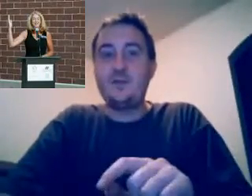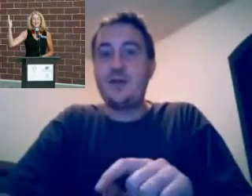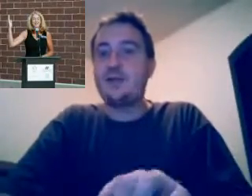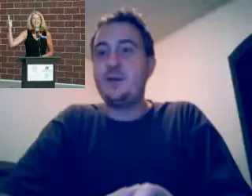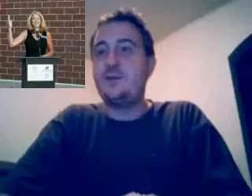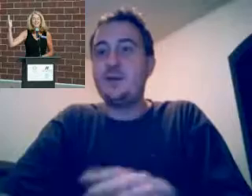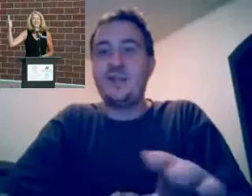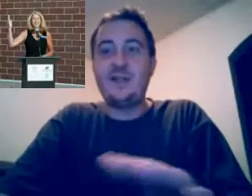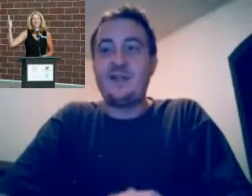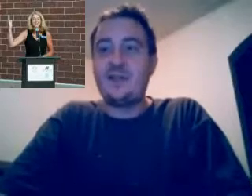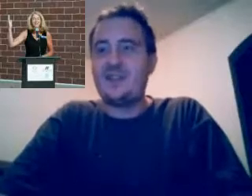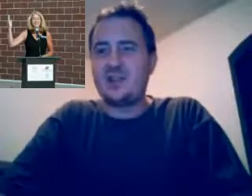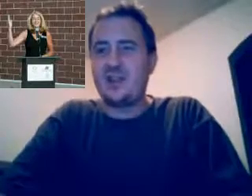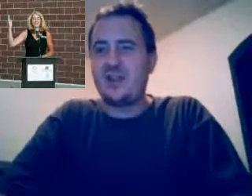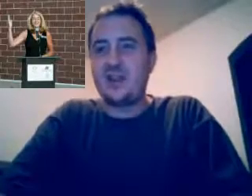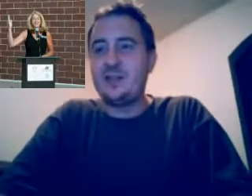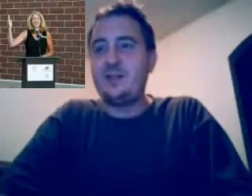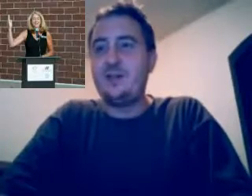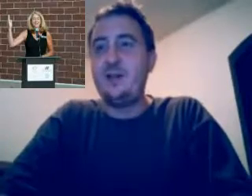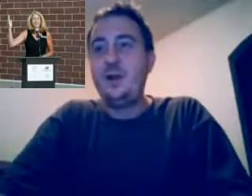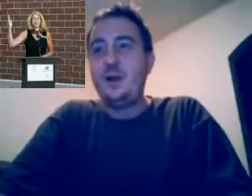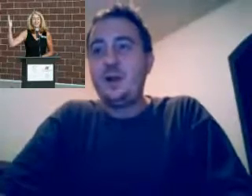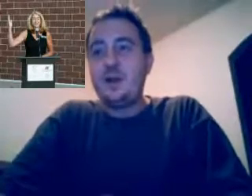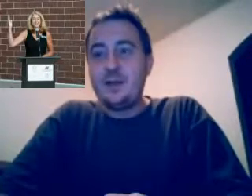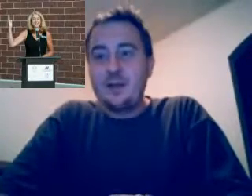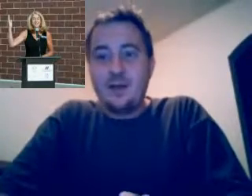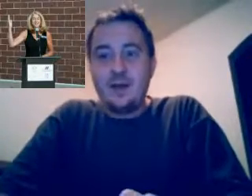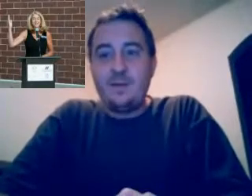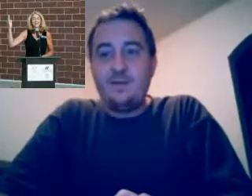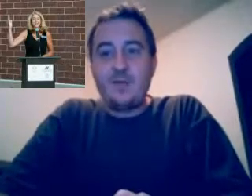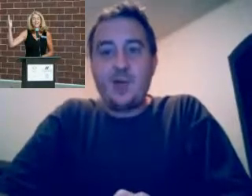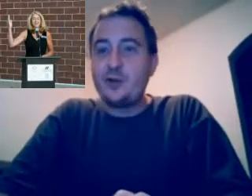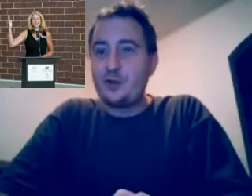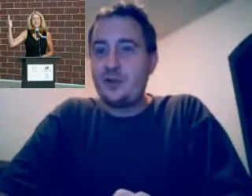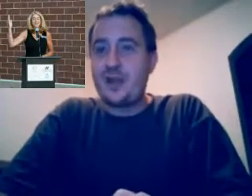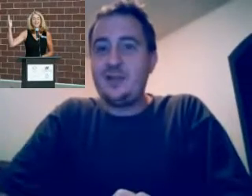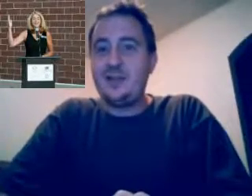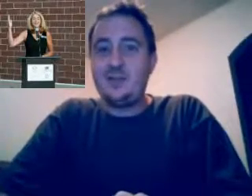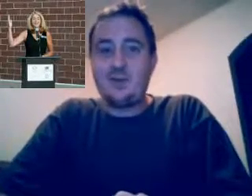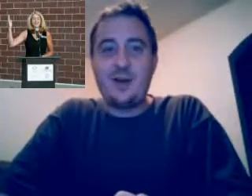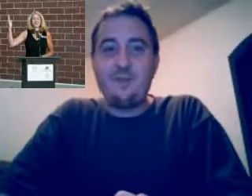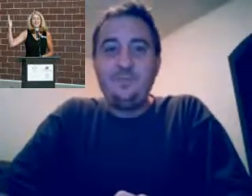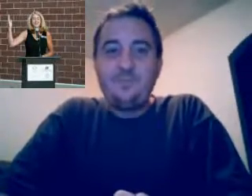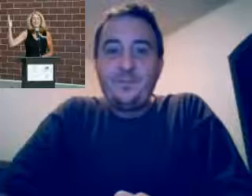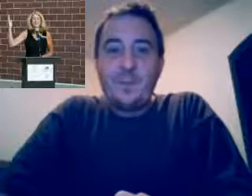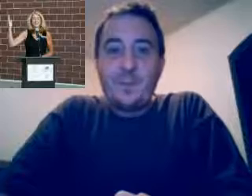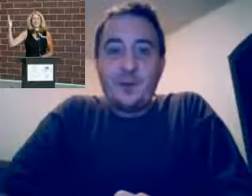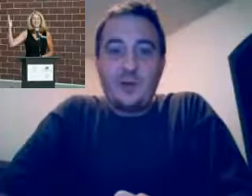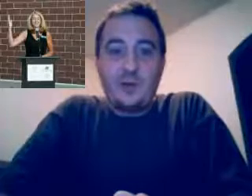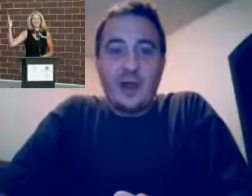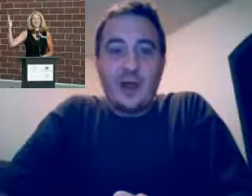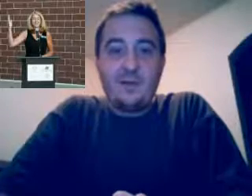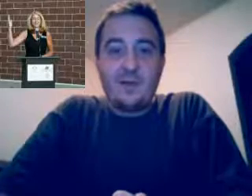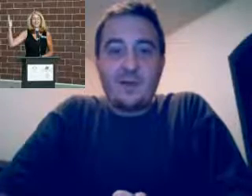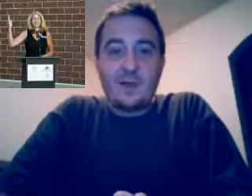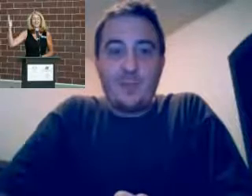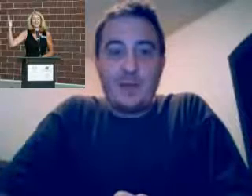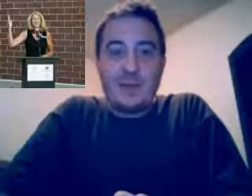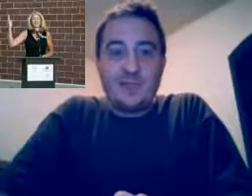2014. It's got this long history. It's a country day school, right? But you have, it looks like a big-ass